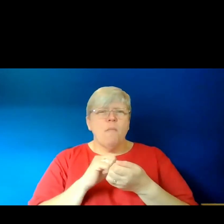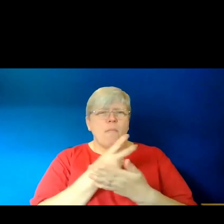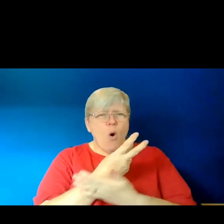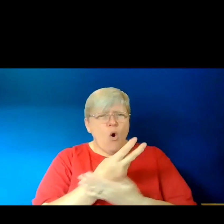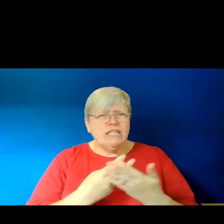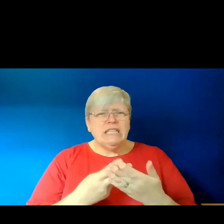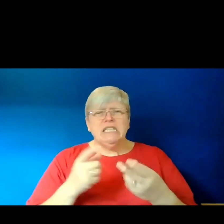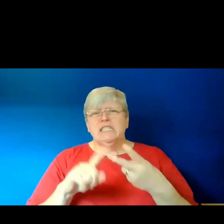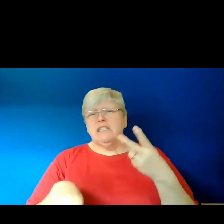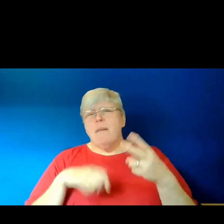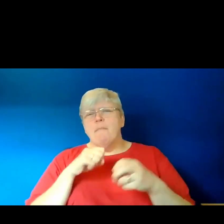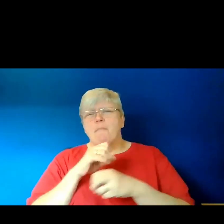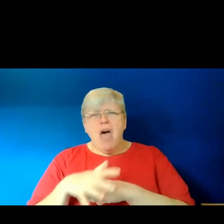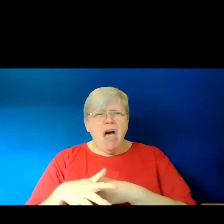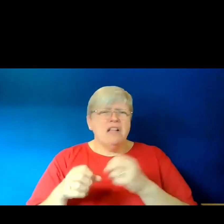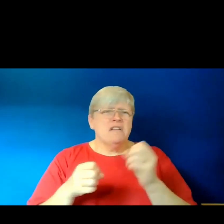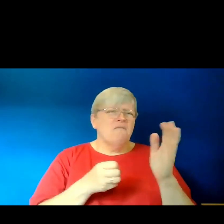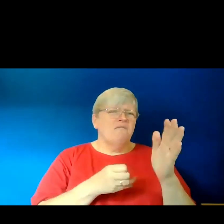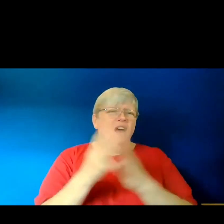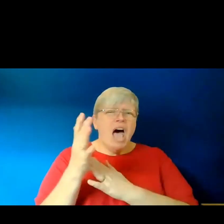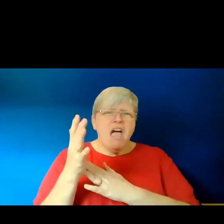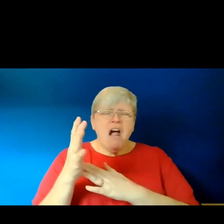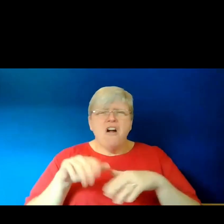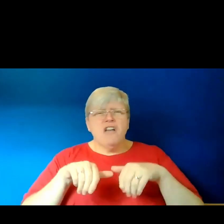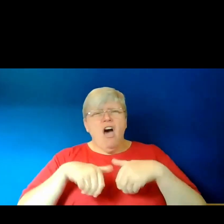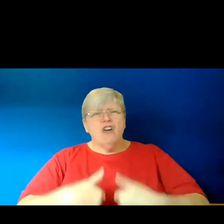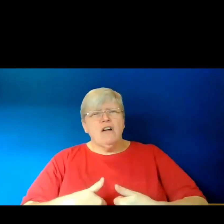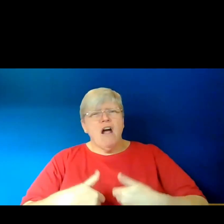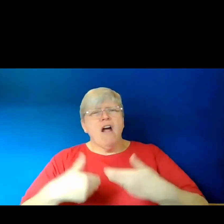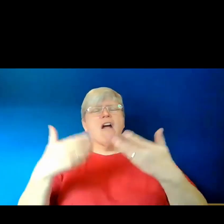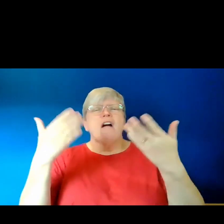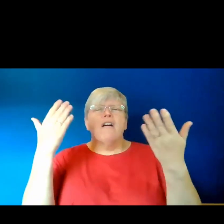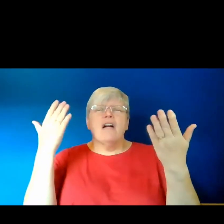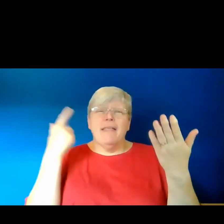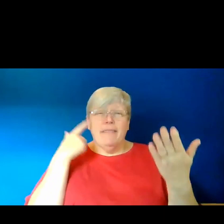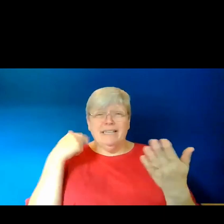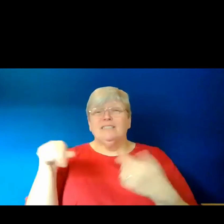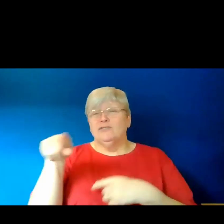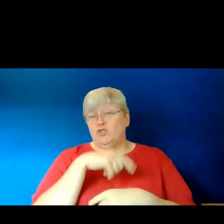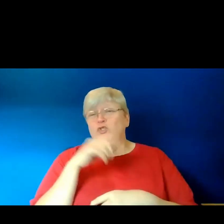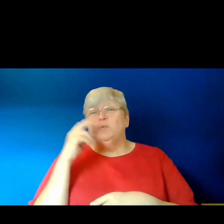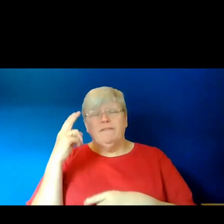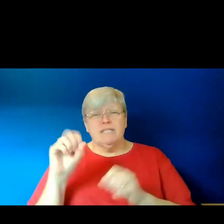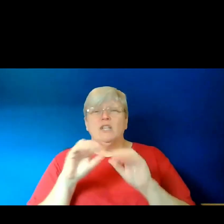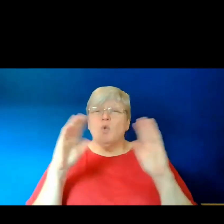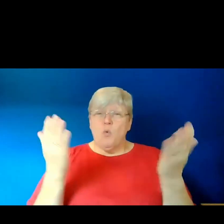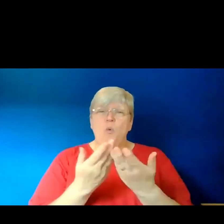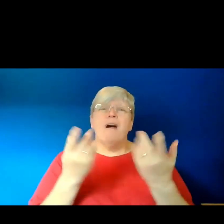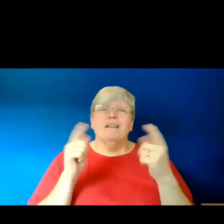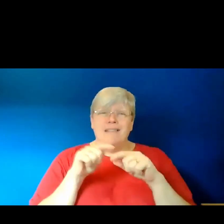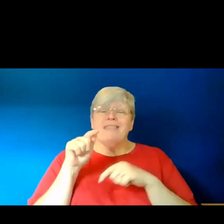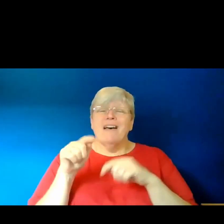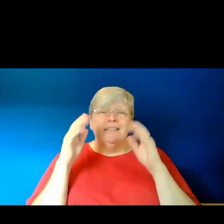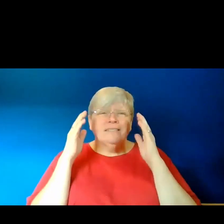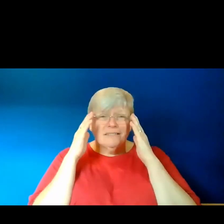blood and fire and hunger, because I think she would have seen the world very viscerally.